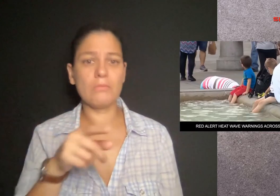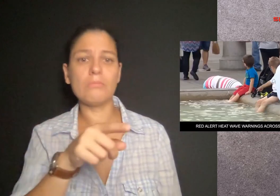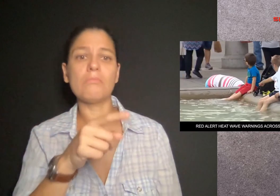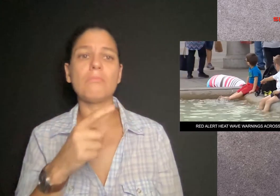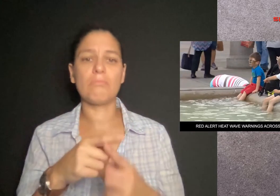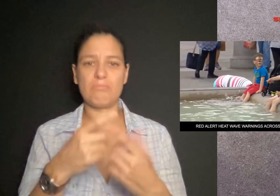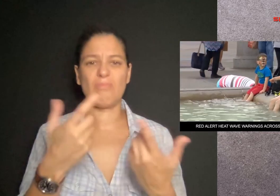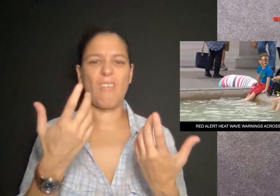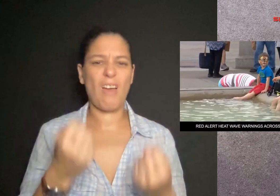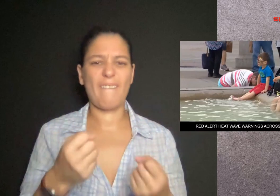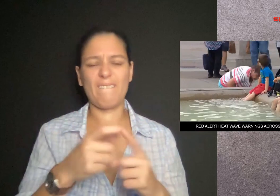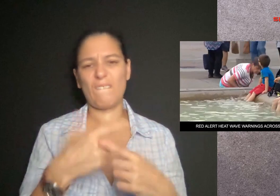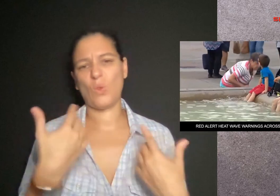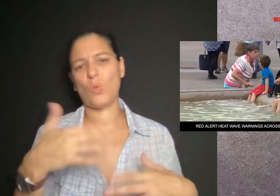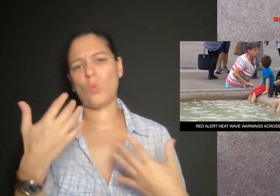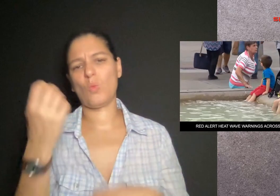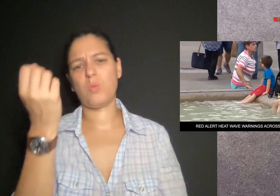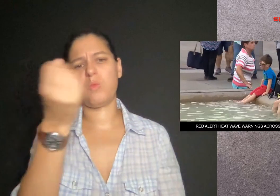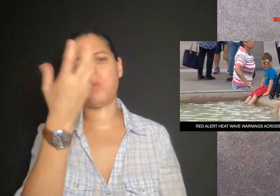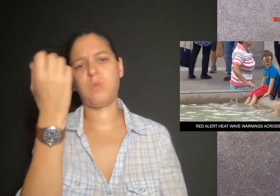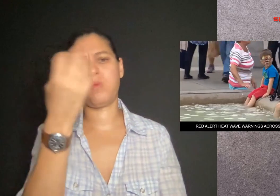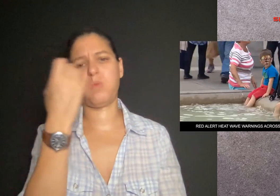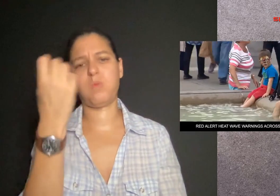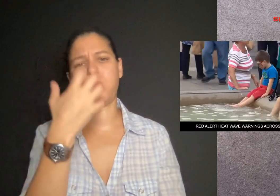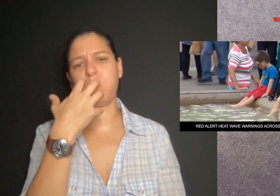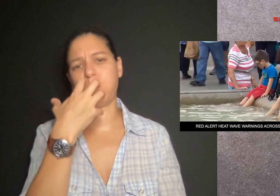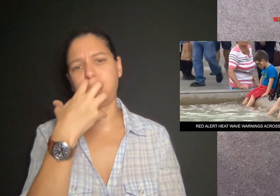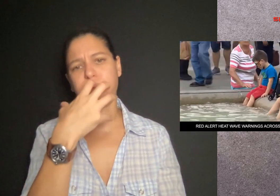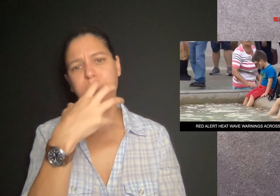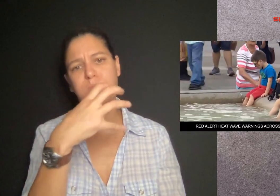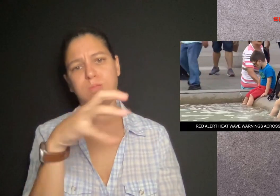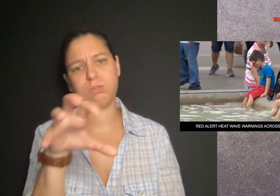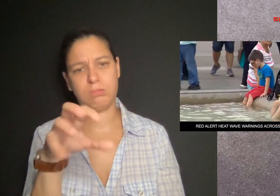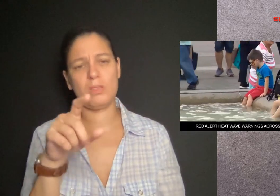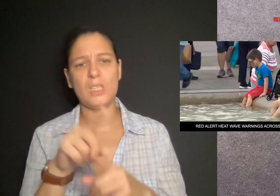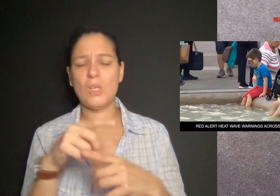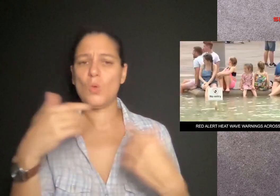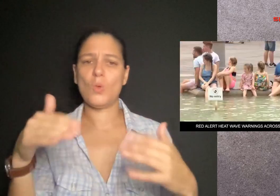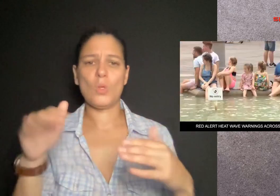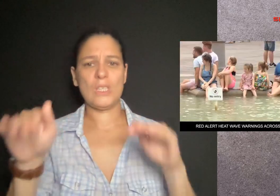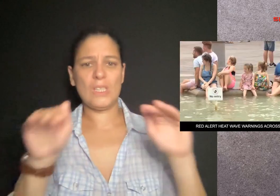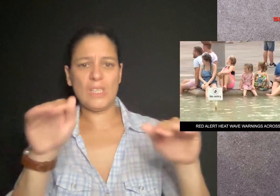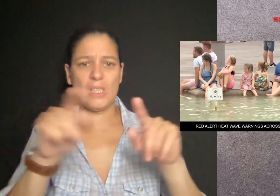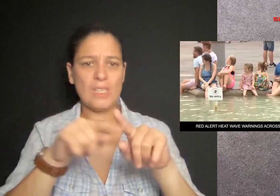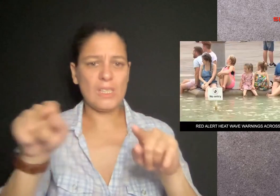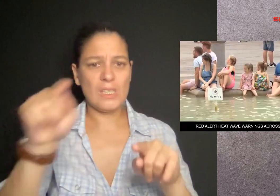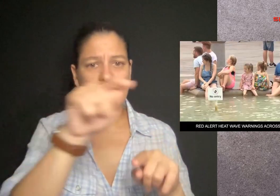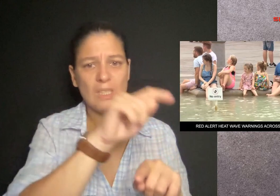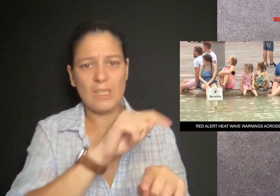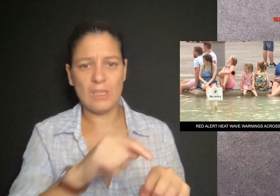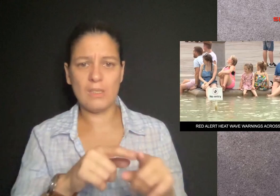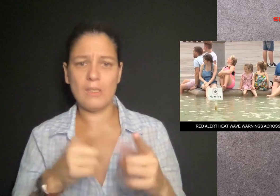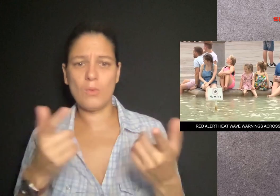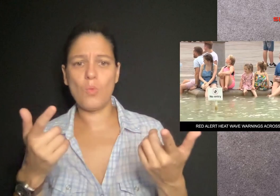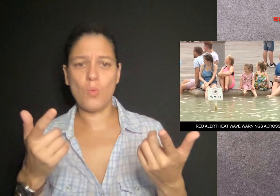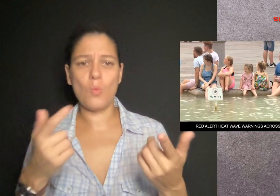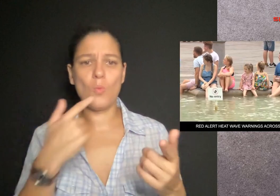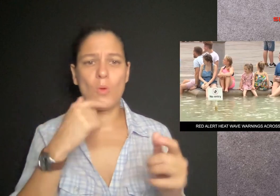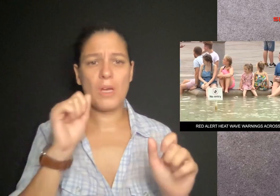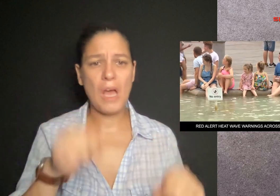France and into the United Kingdom. Several countries have issued red alert heat warnings and